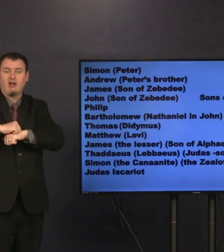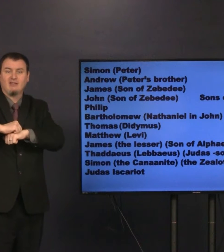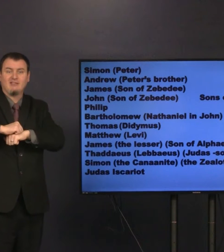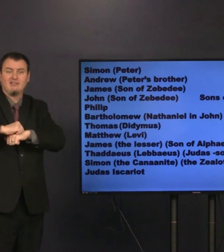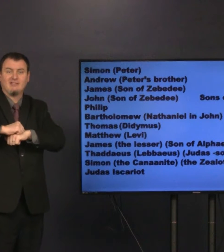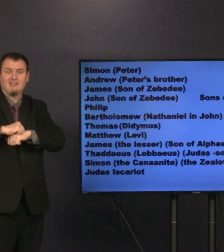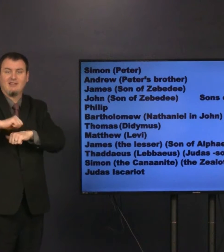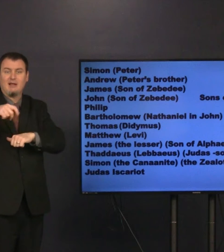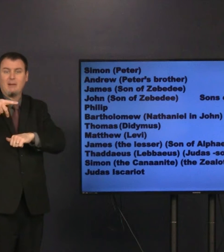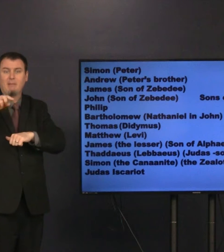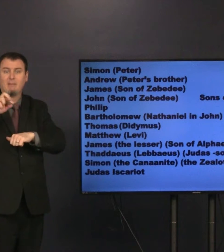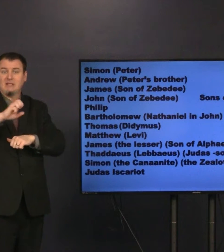His name means rock.